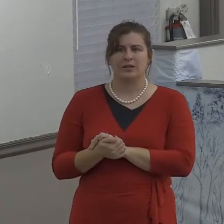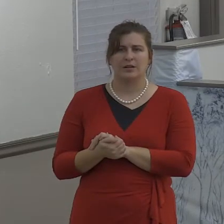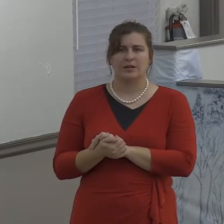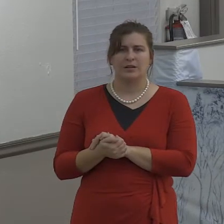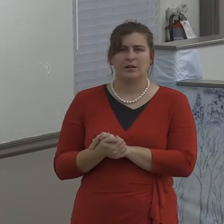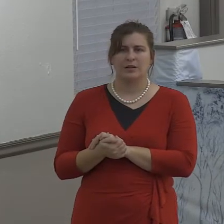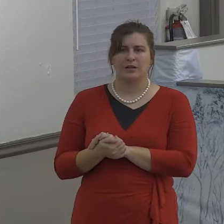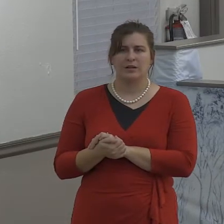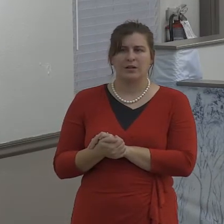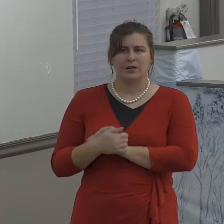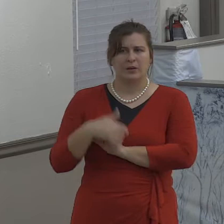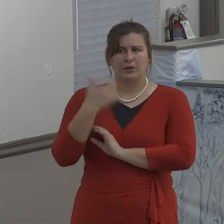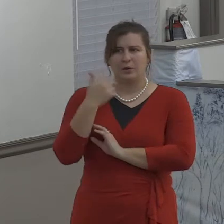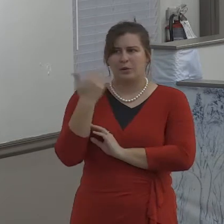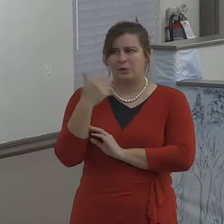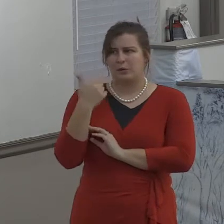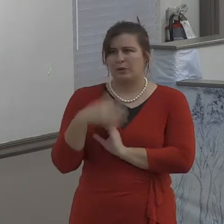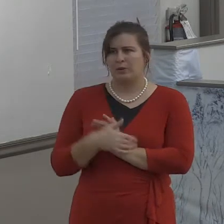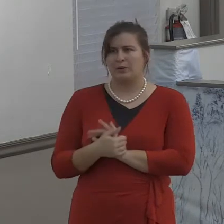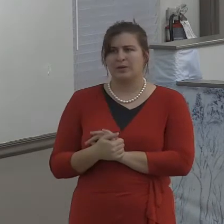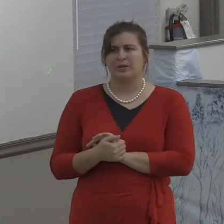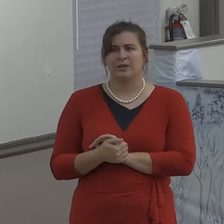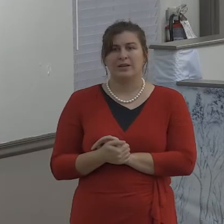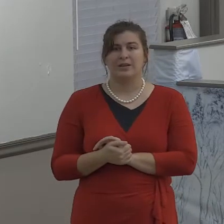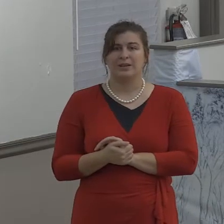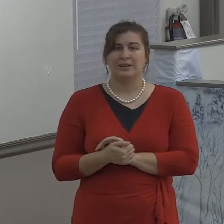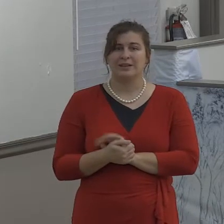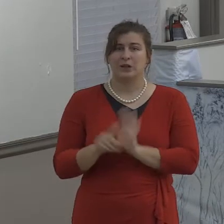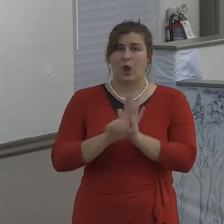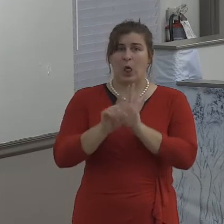knowledge. What do you know about your wife?